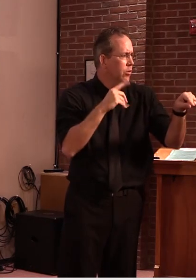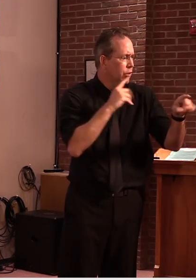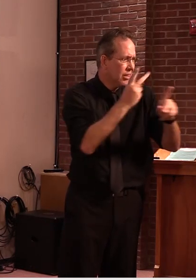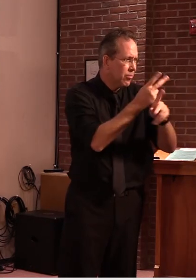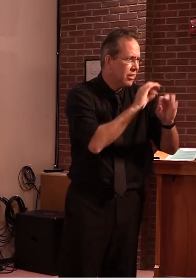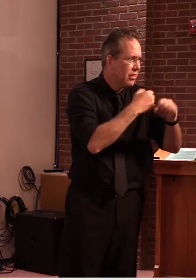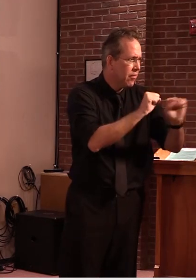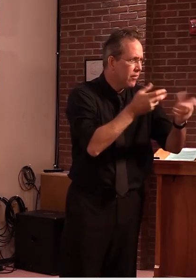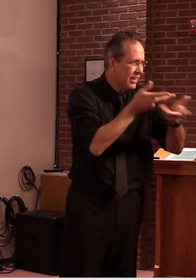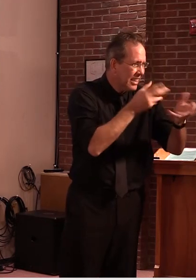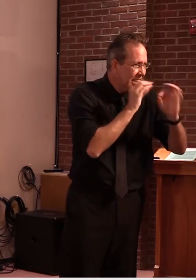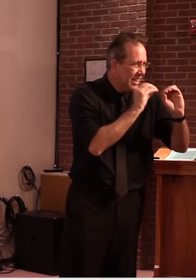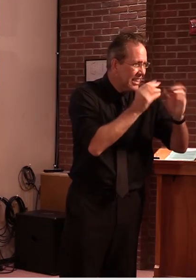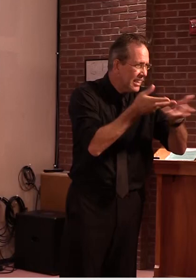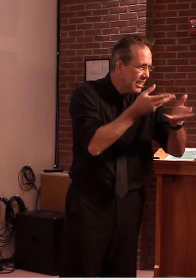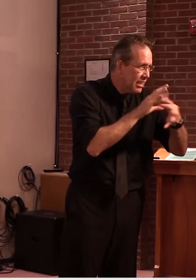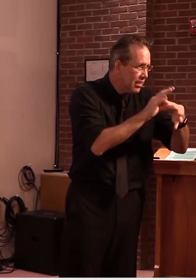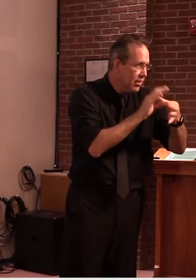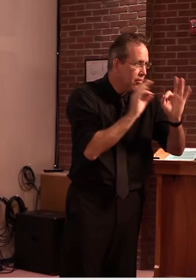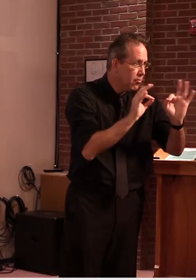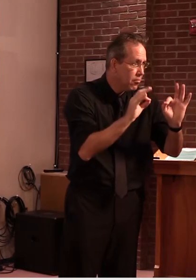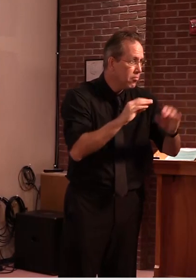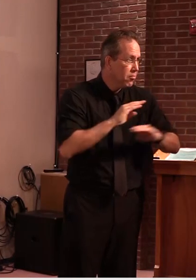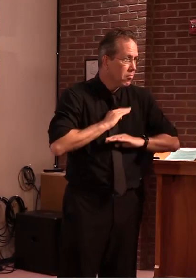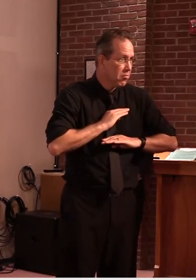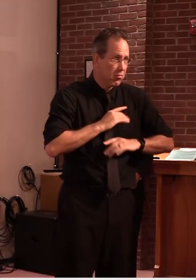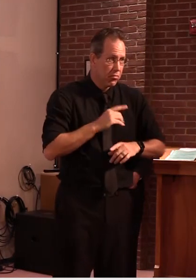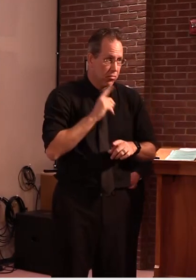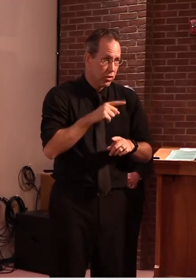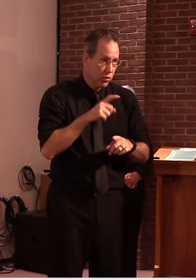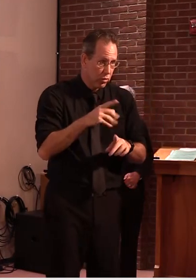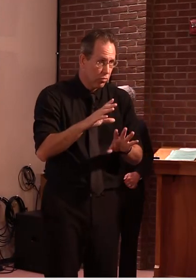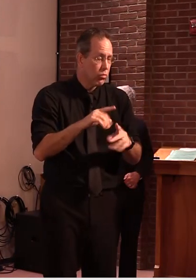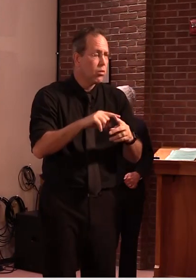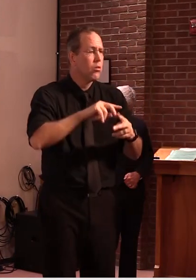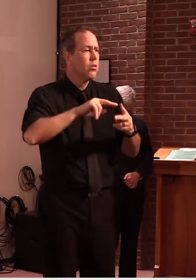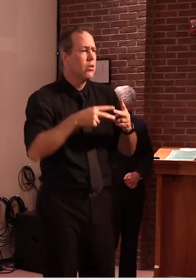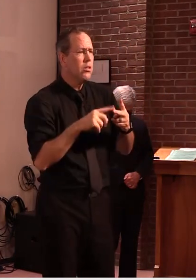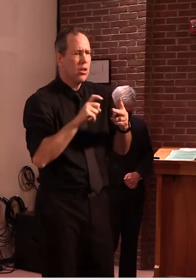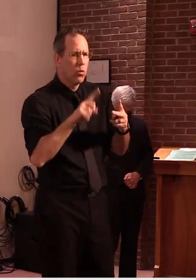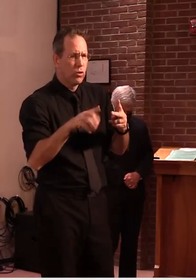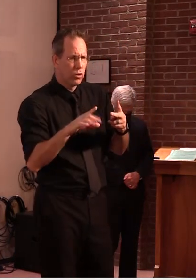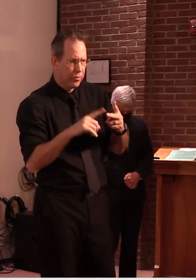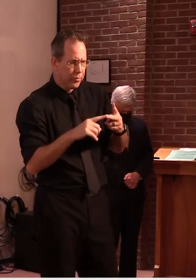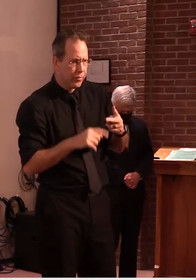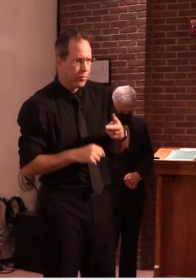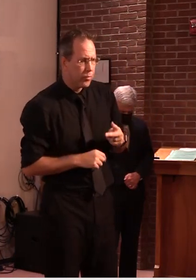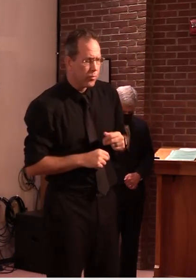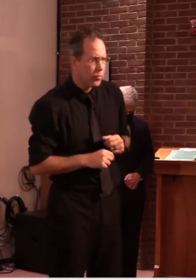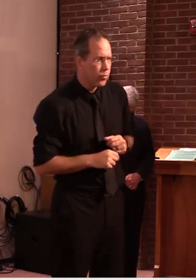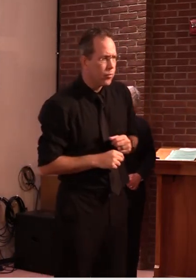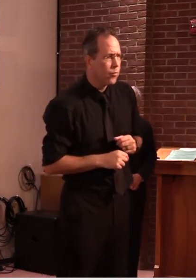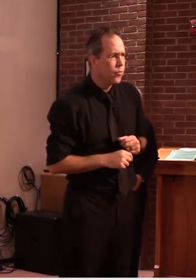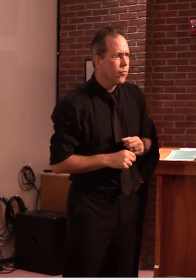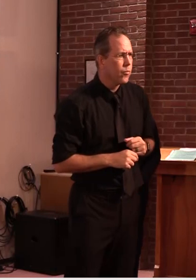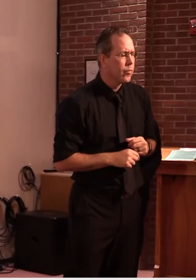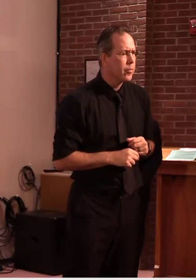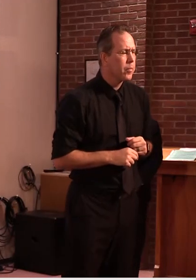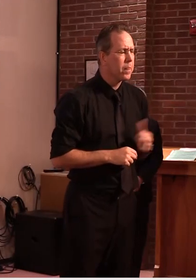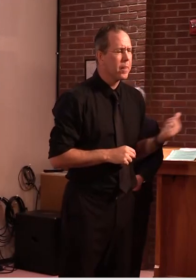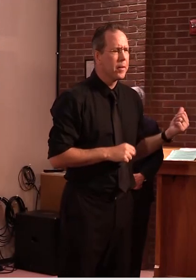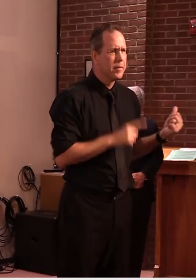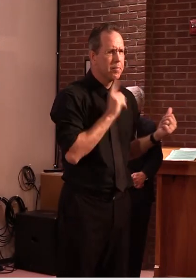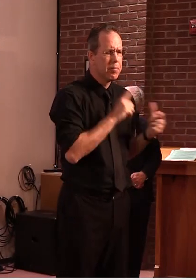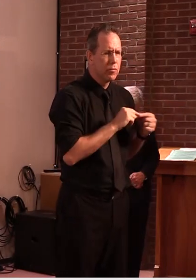if that's good for you on the first answer um I'll move on to the second point that the secretary was talking about um there's